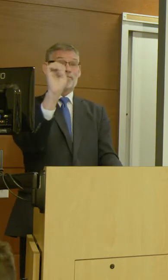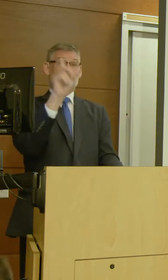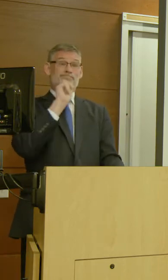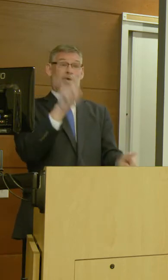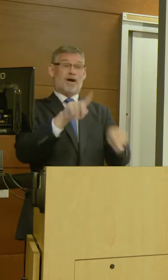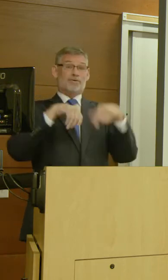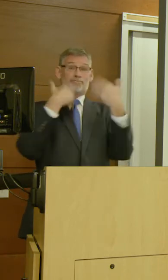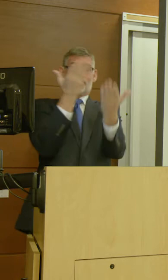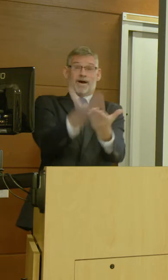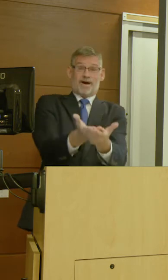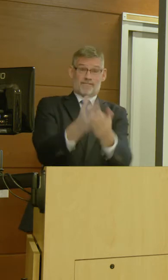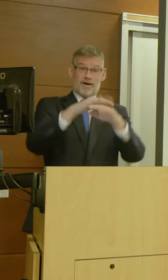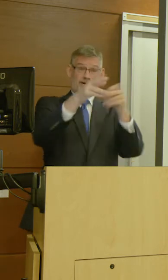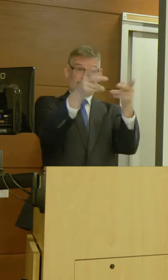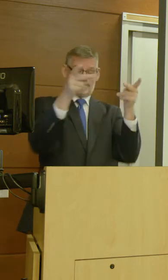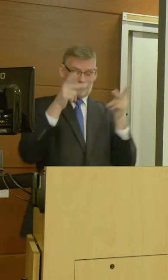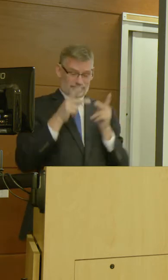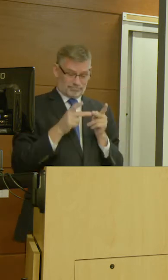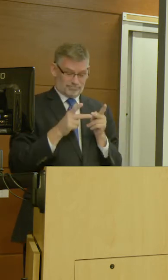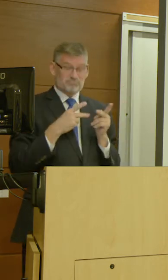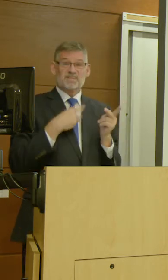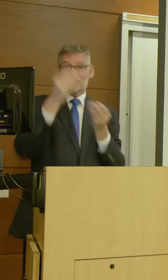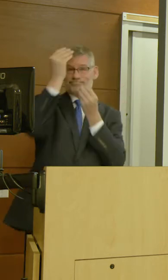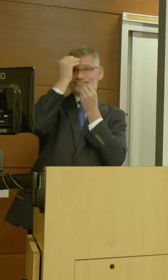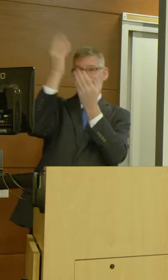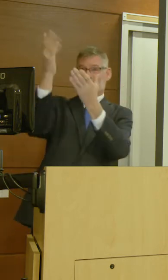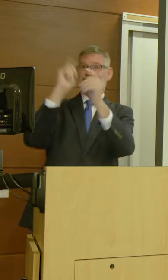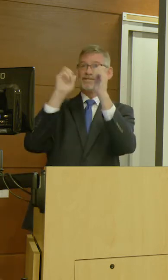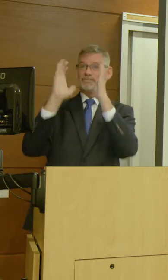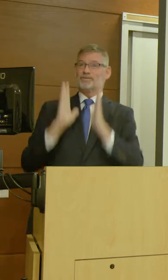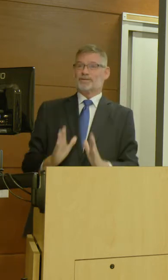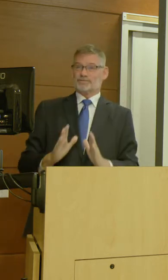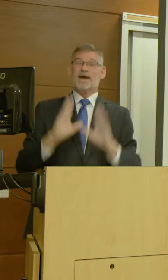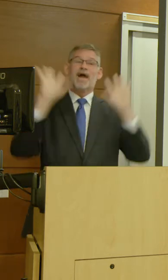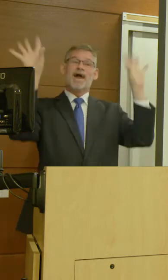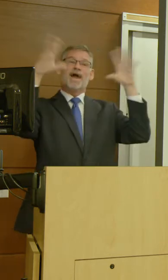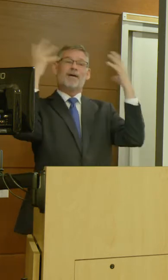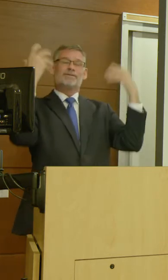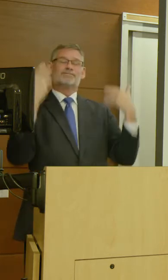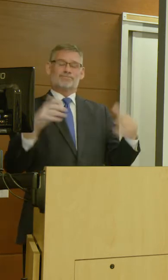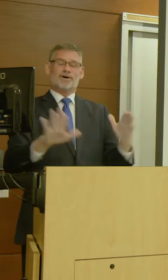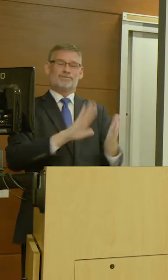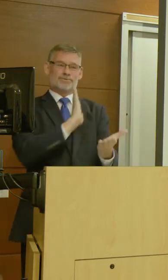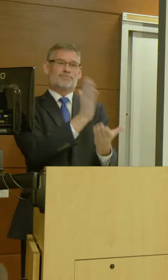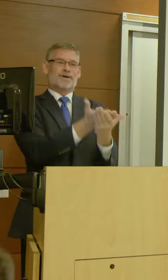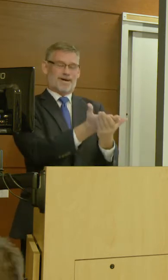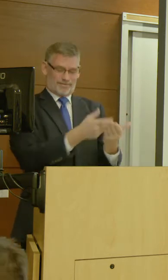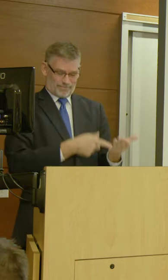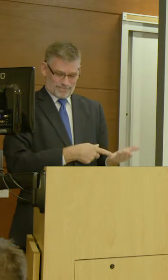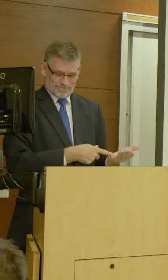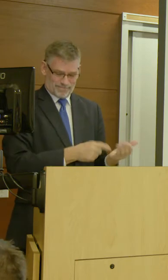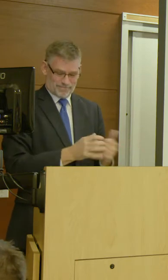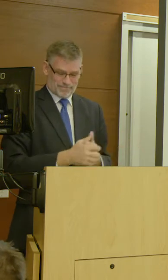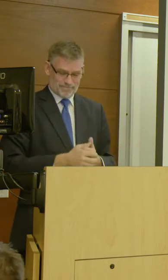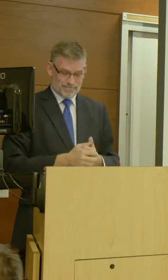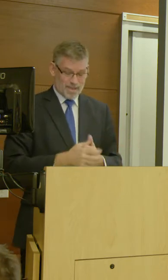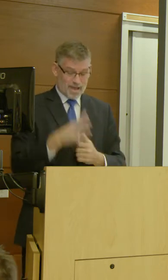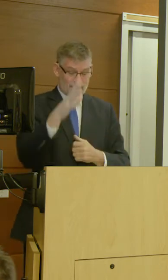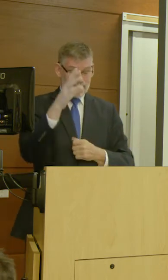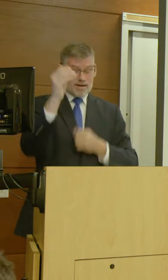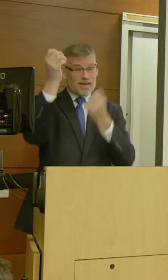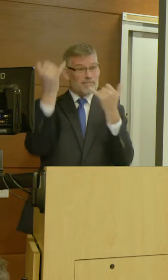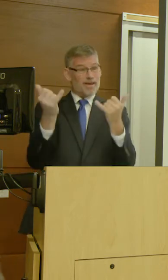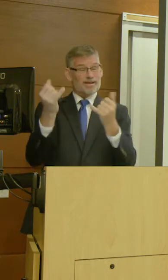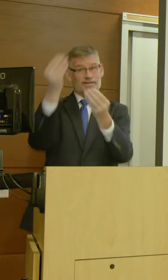way. And when the emergency responders did arrive on scene, I informed the telecommunicator that the ambulance had